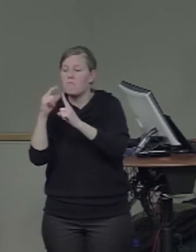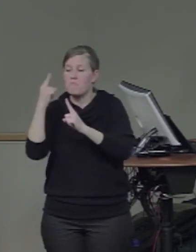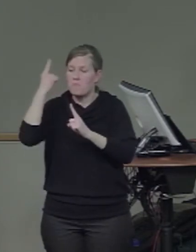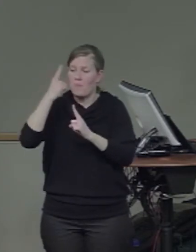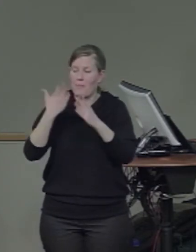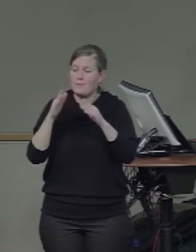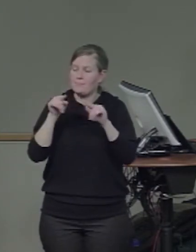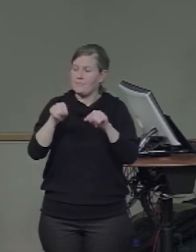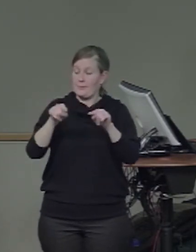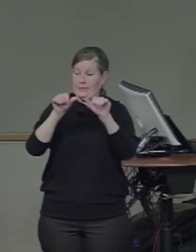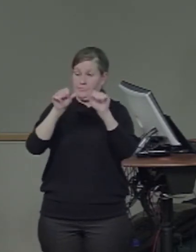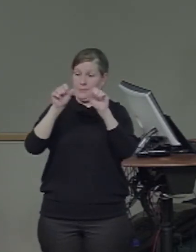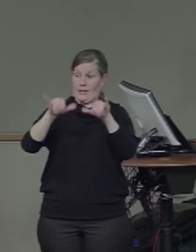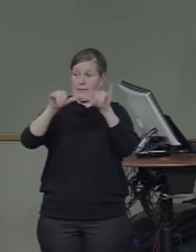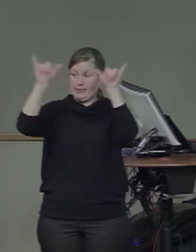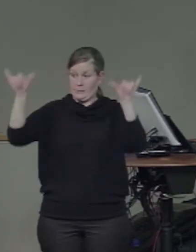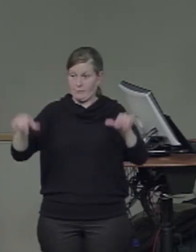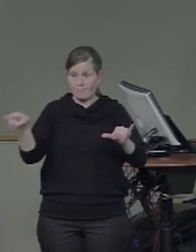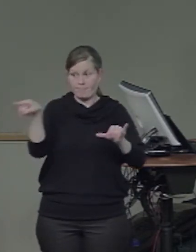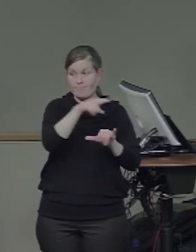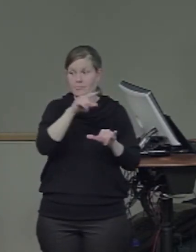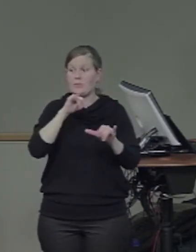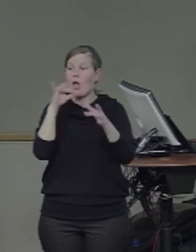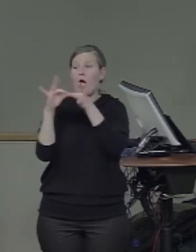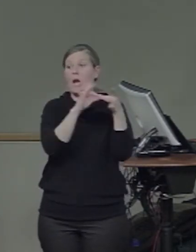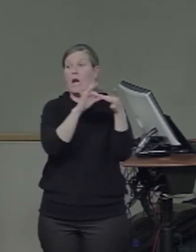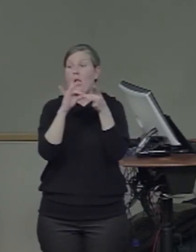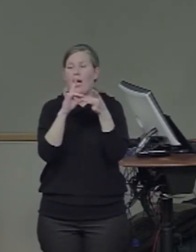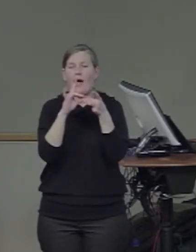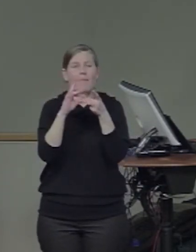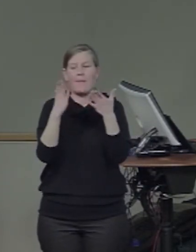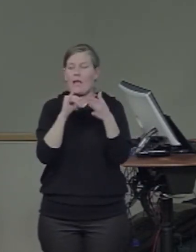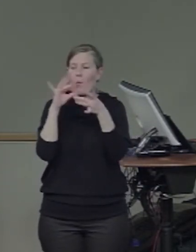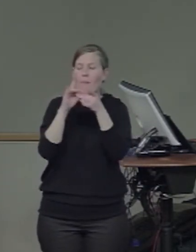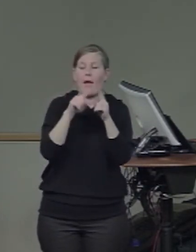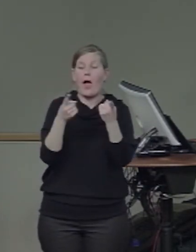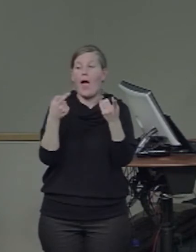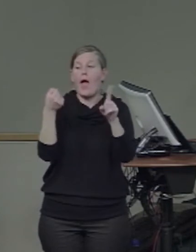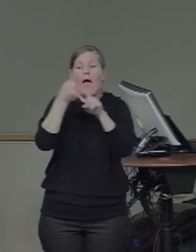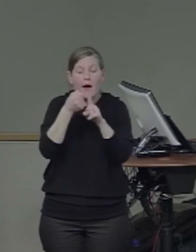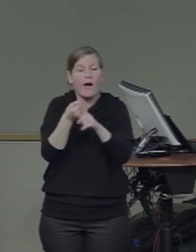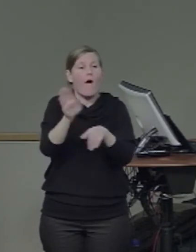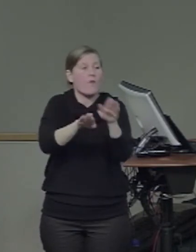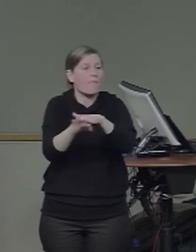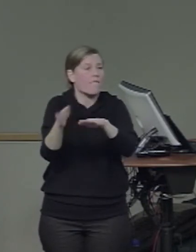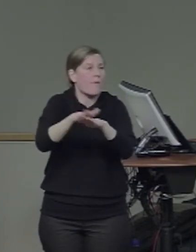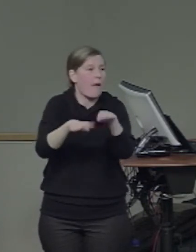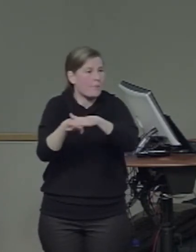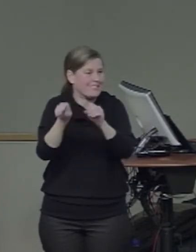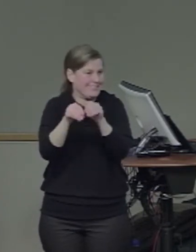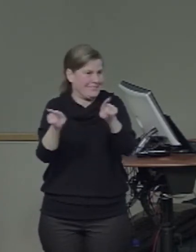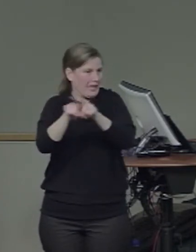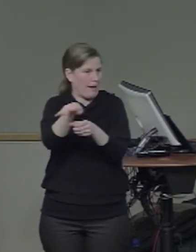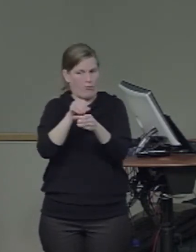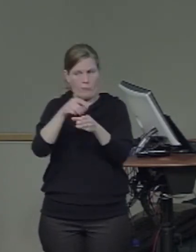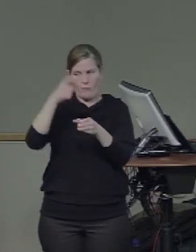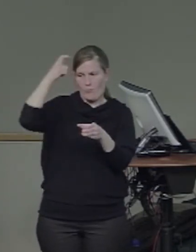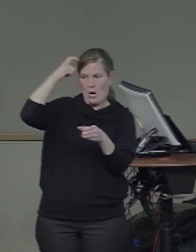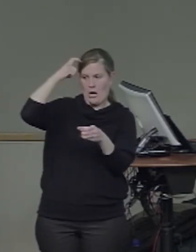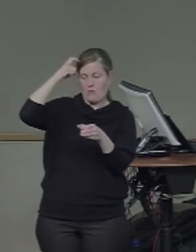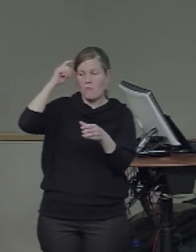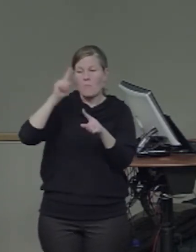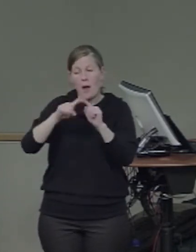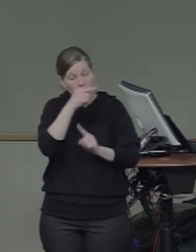happen to be packed into the same part of the brain, okay? But these kinds of analyses suggest that there are,